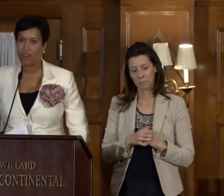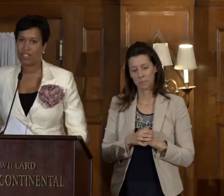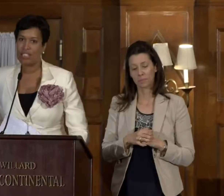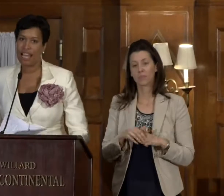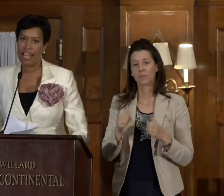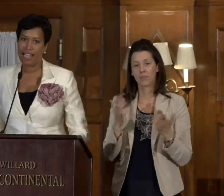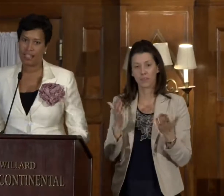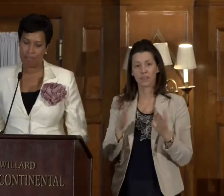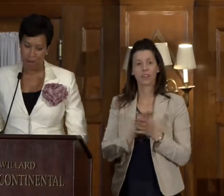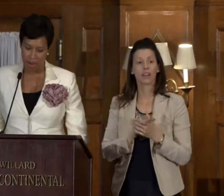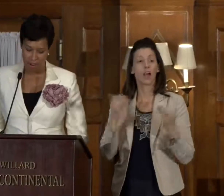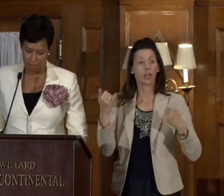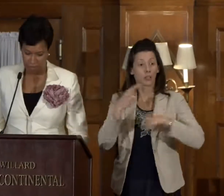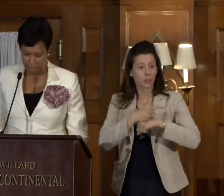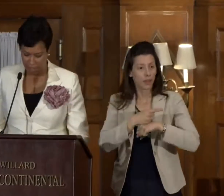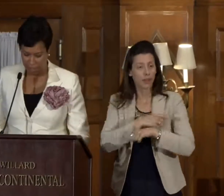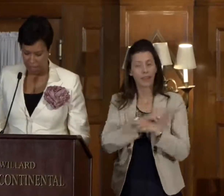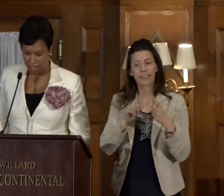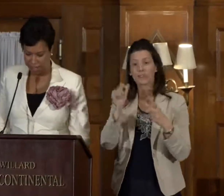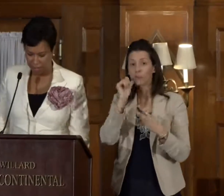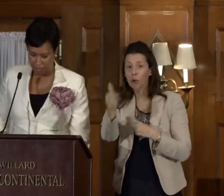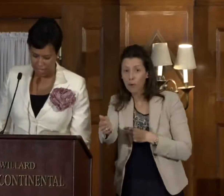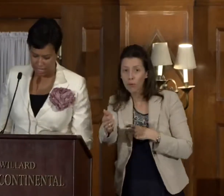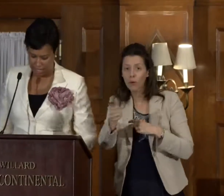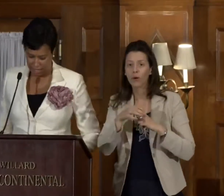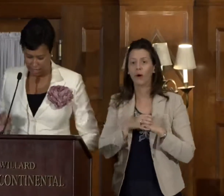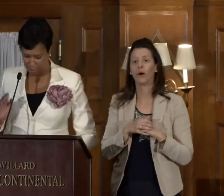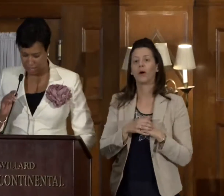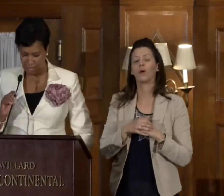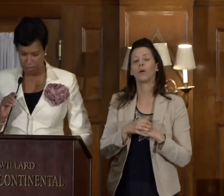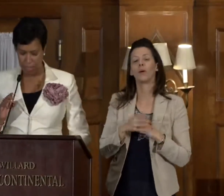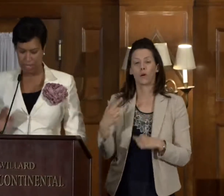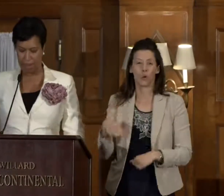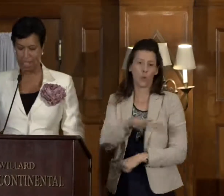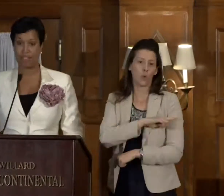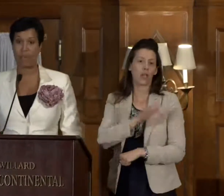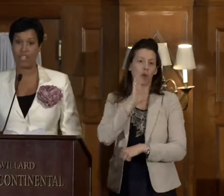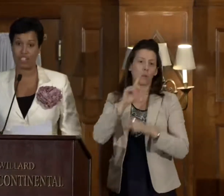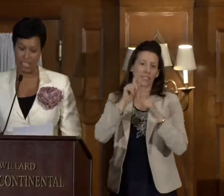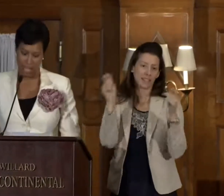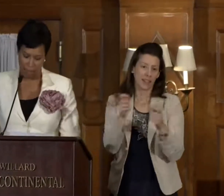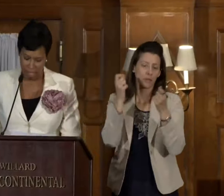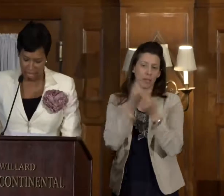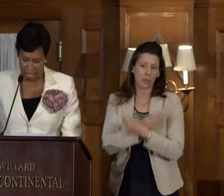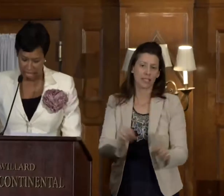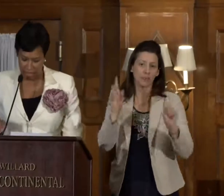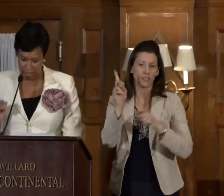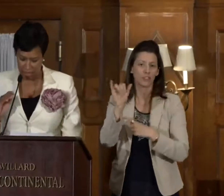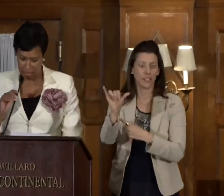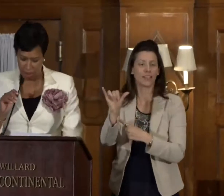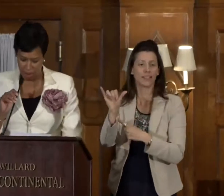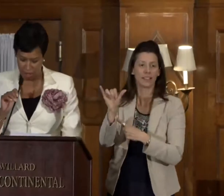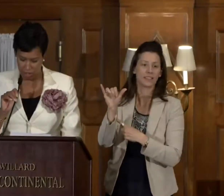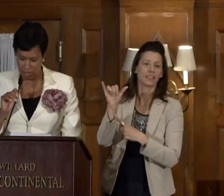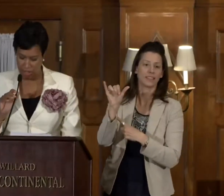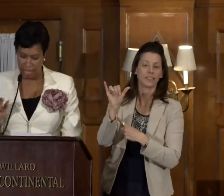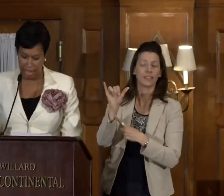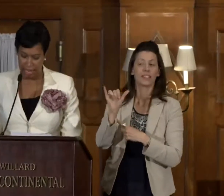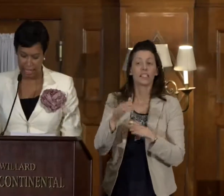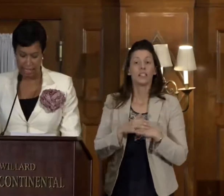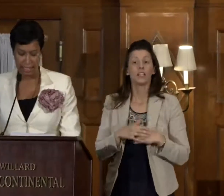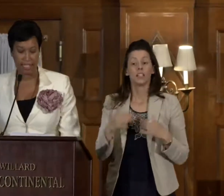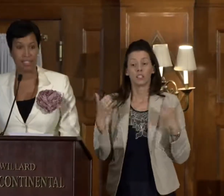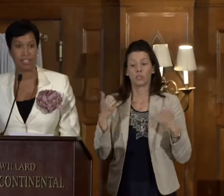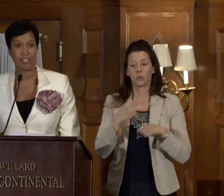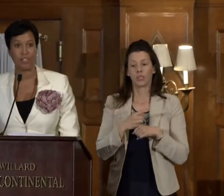So today and tomorrow, fellow residents, we celebrate Emancipation Day. And this marks this